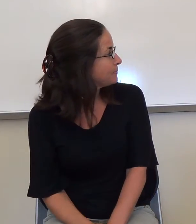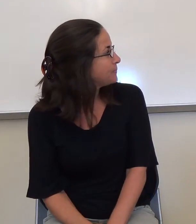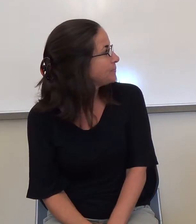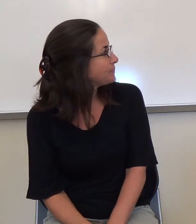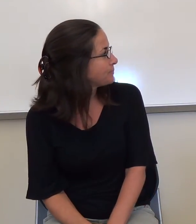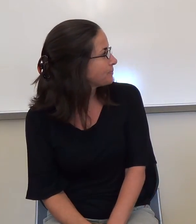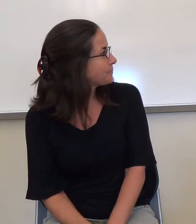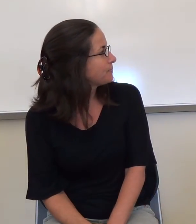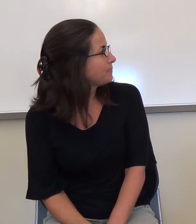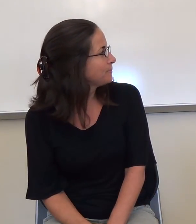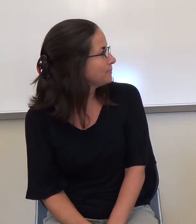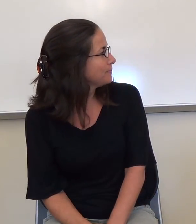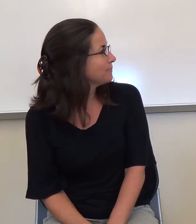Homonyms are these.